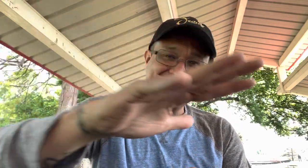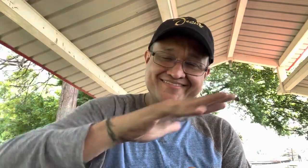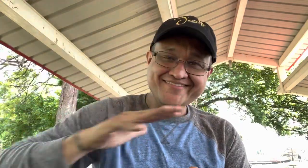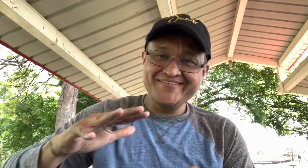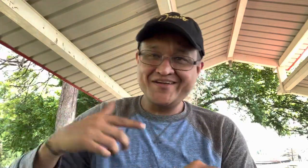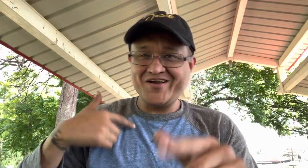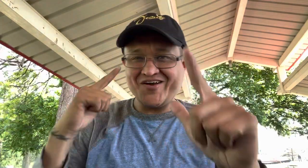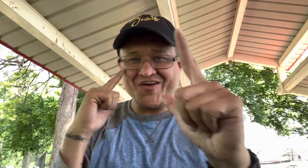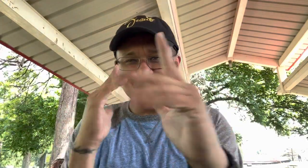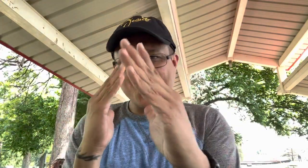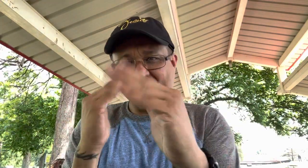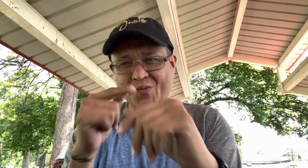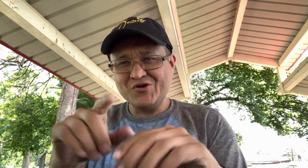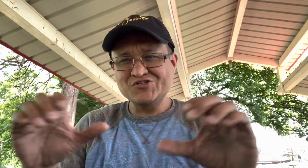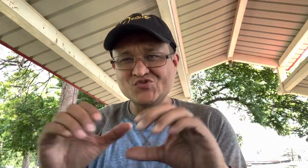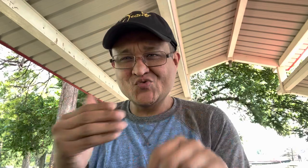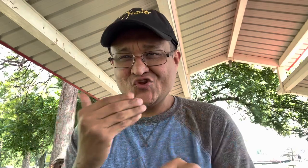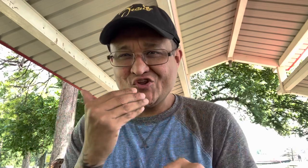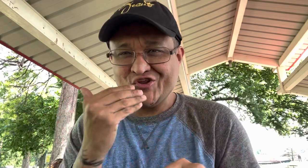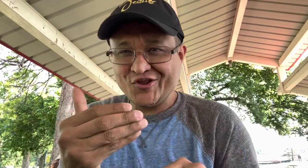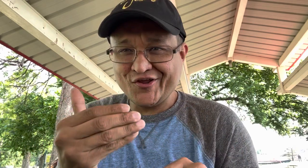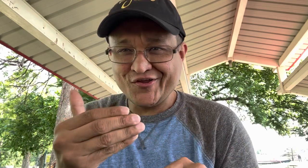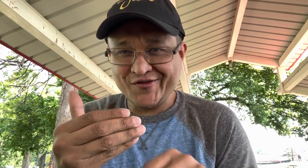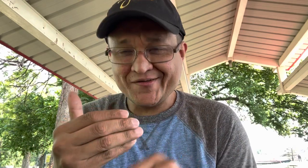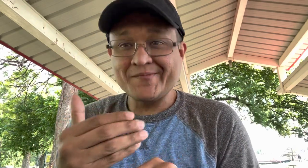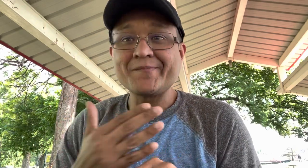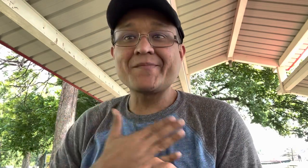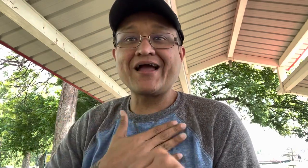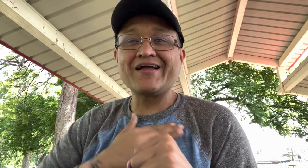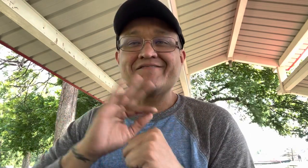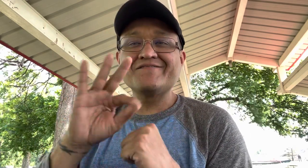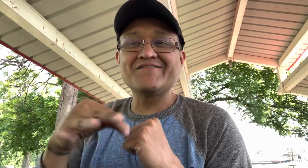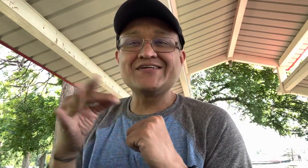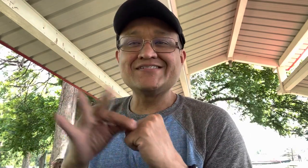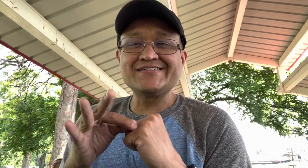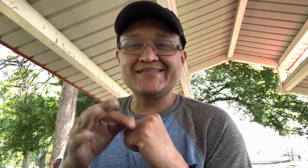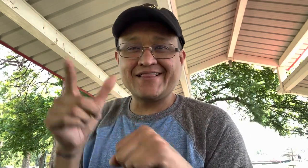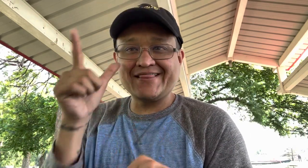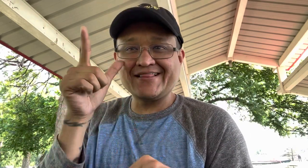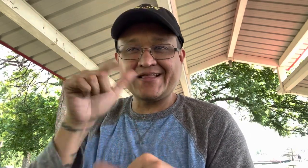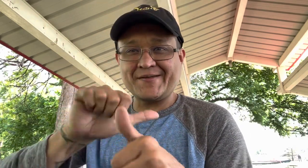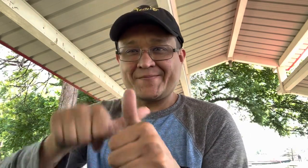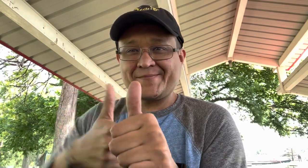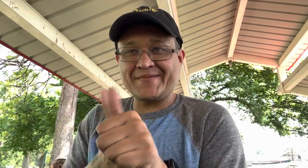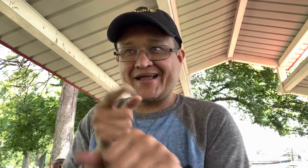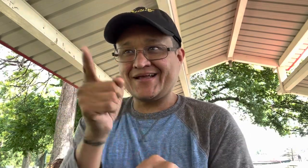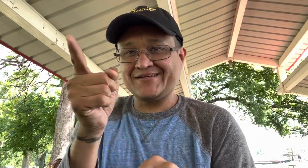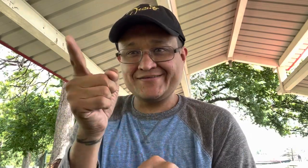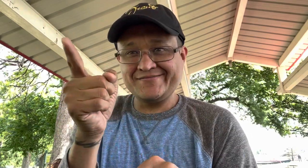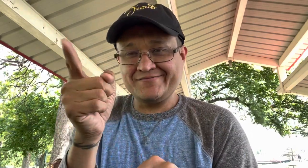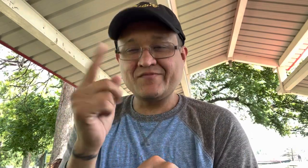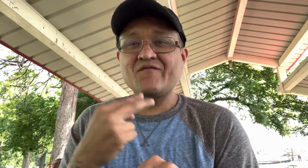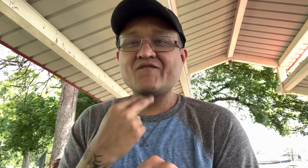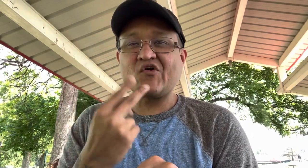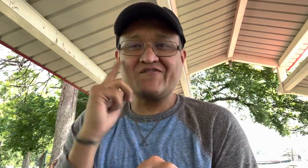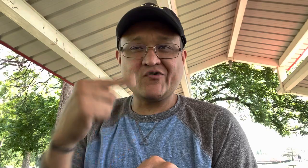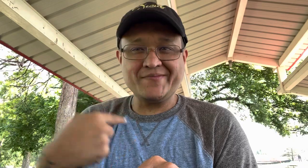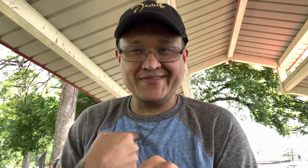praise the Lord everyone I hope you're all doing good my fiance Lisa is behind the camera here she's gonna